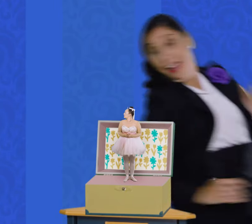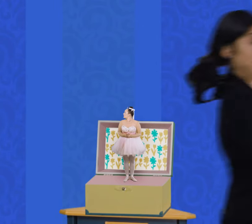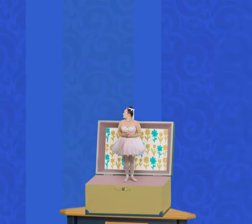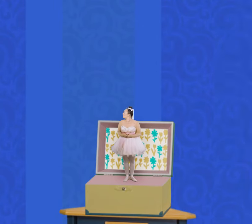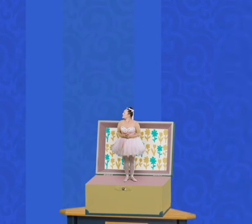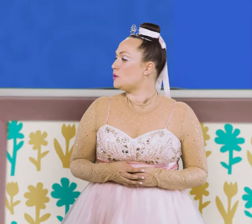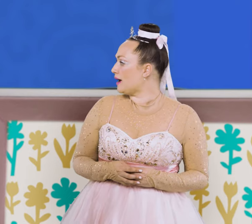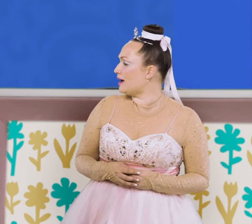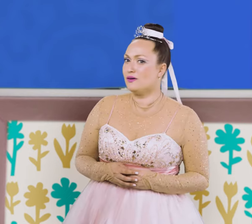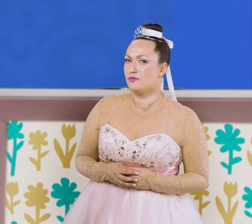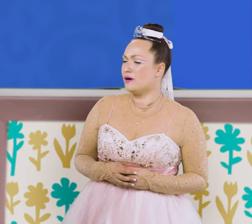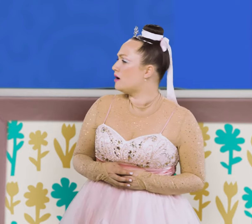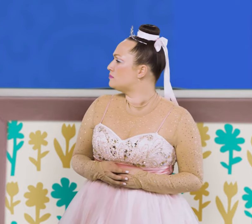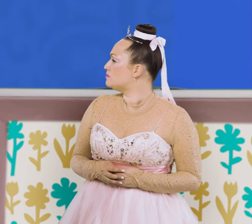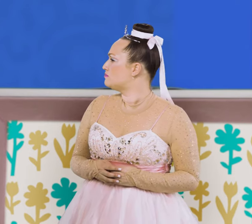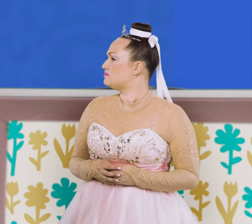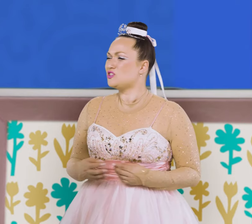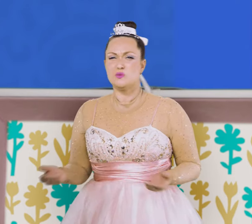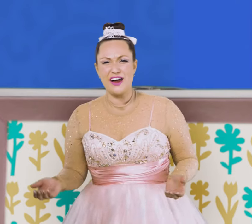You have? She's where?